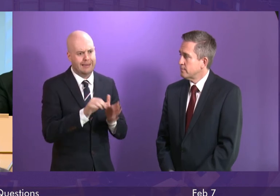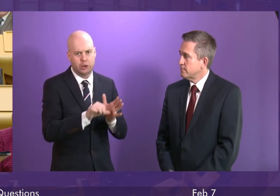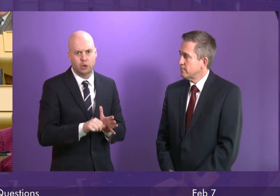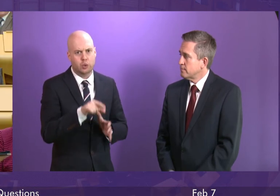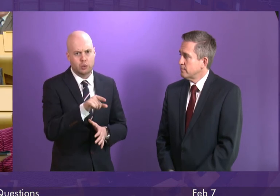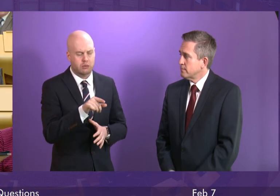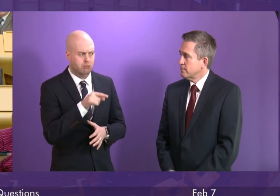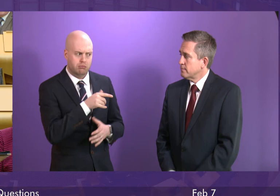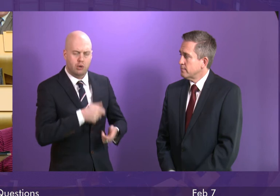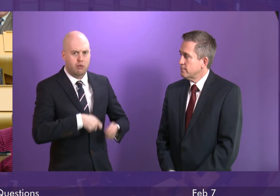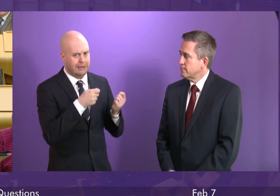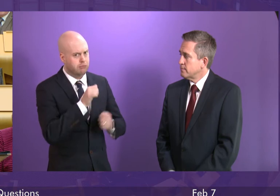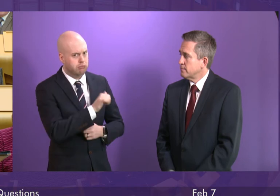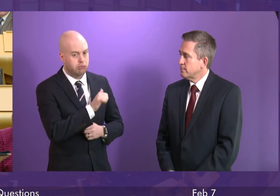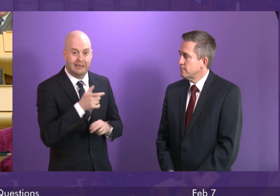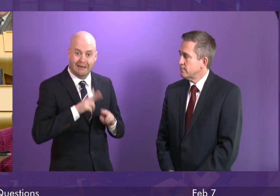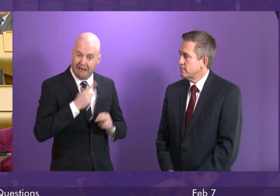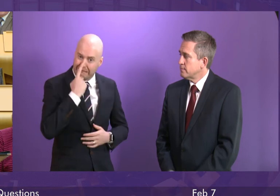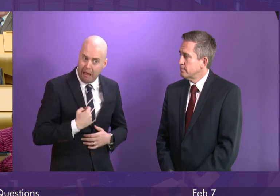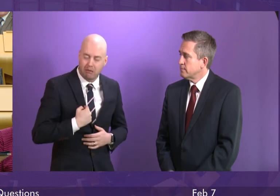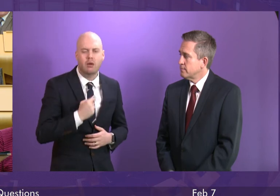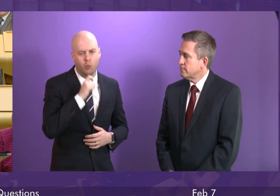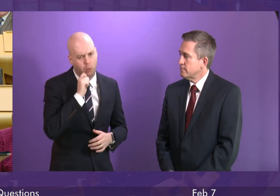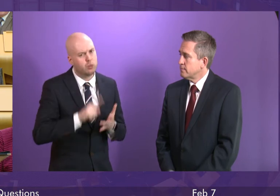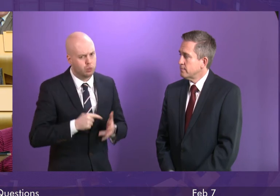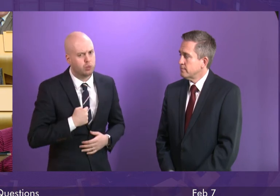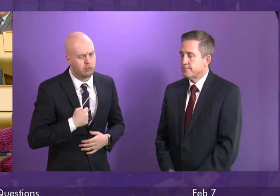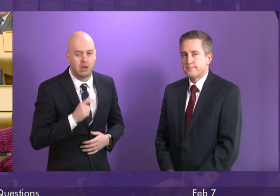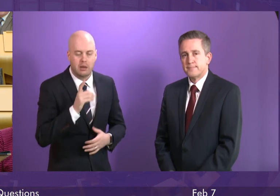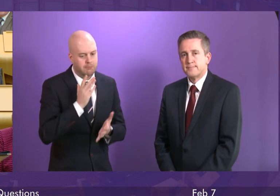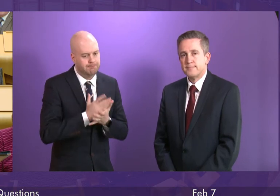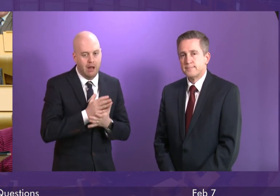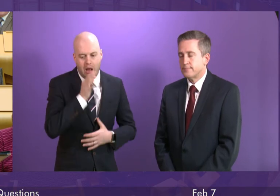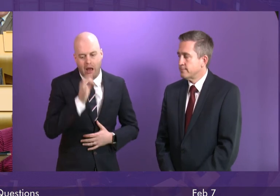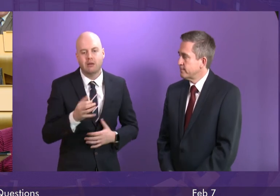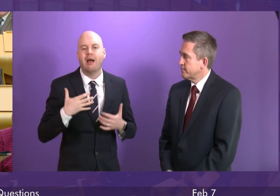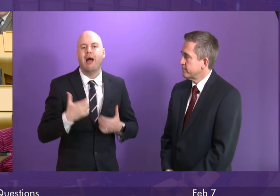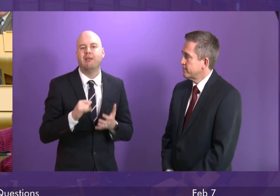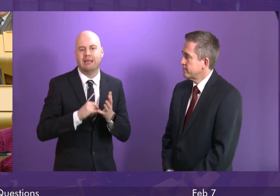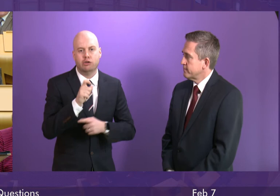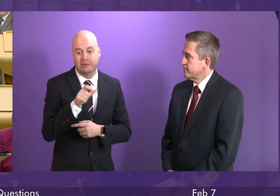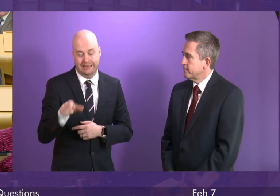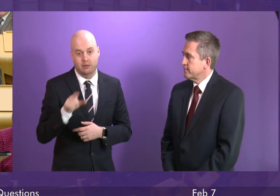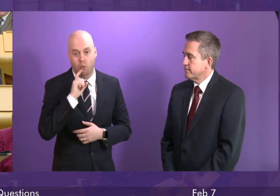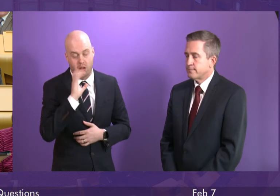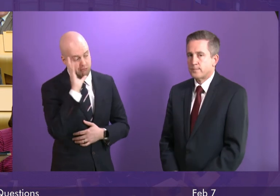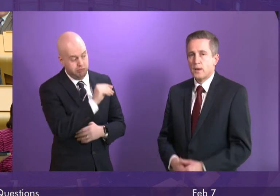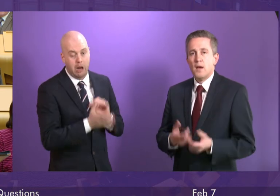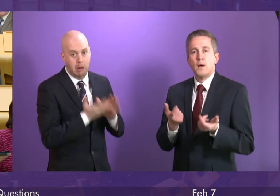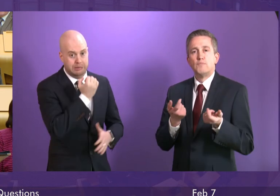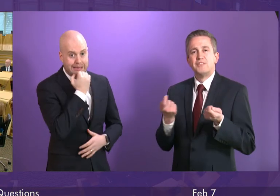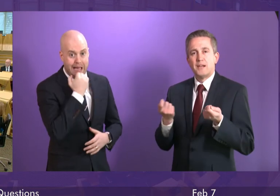in Parliament today, immediately we will do so. And I will ask the Health Secretary to update Linda Fabiani by the close of business this afternoon.